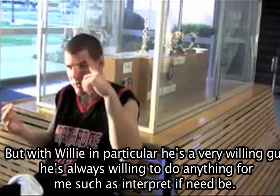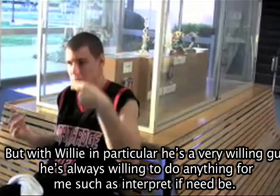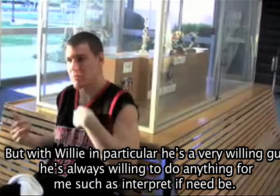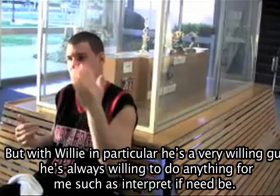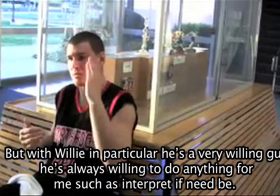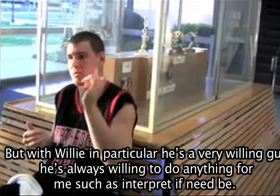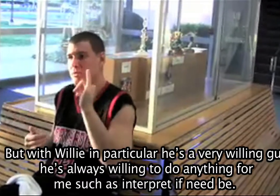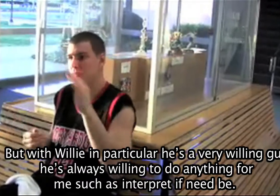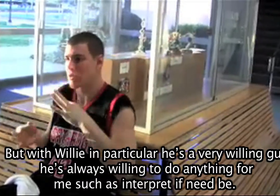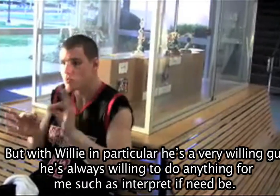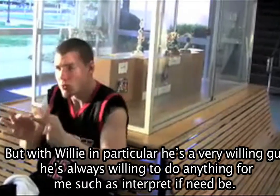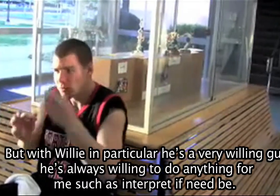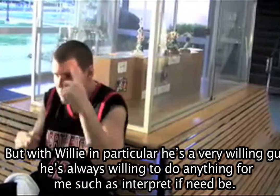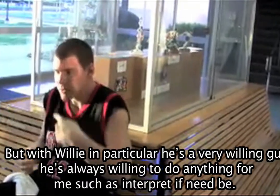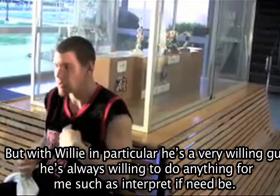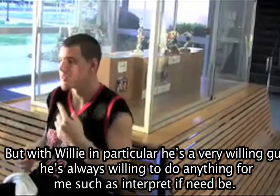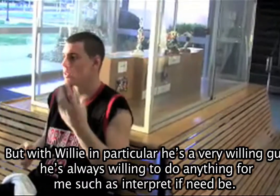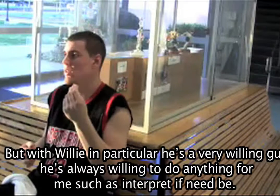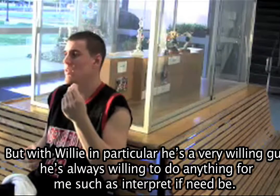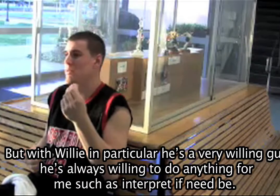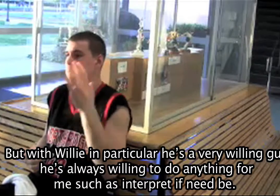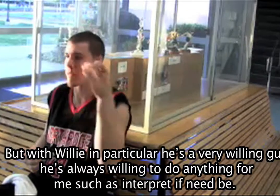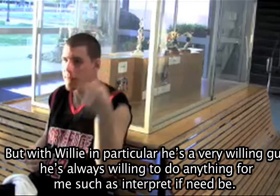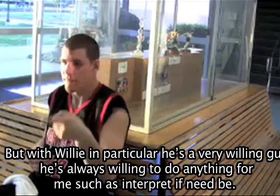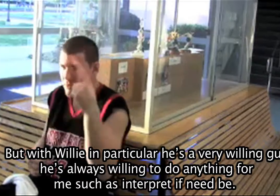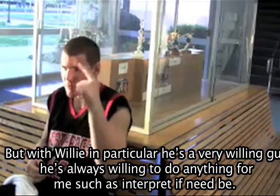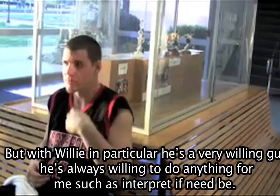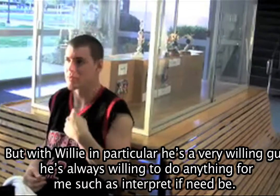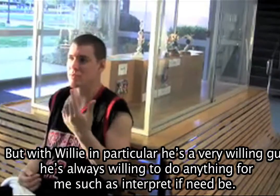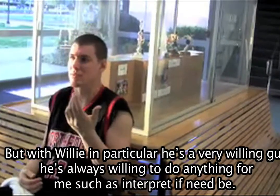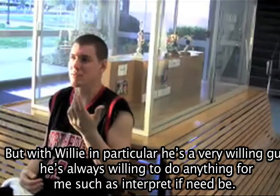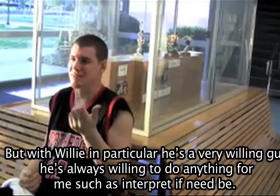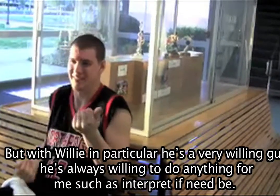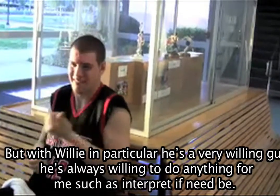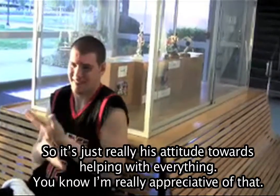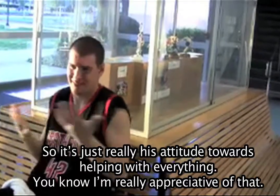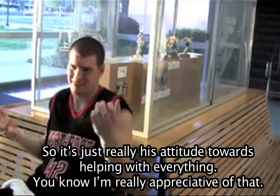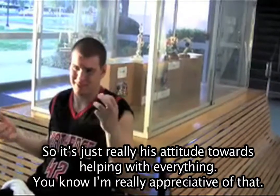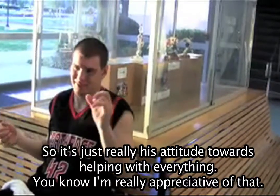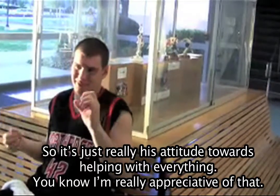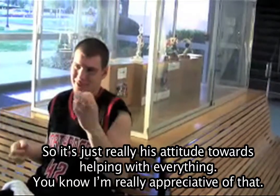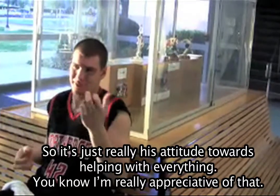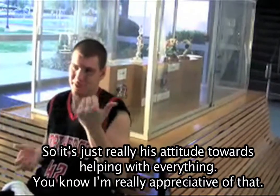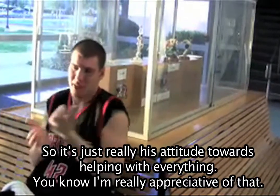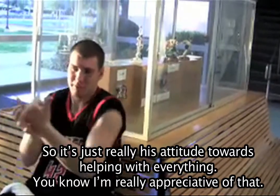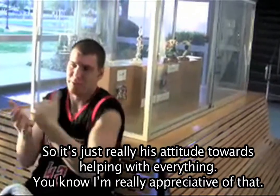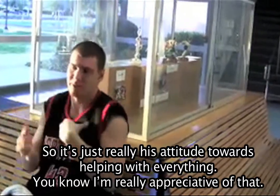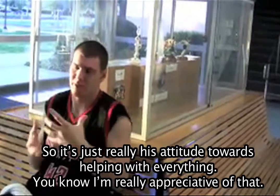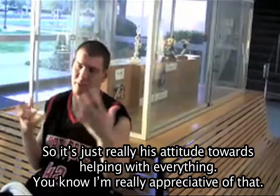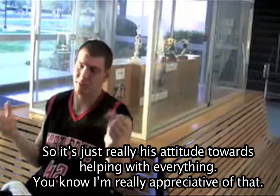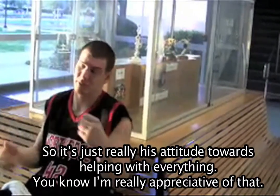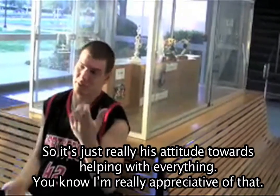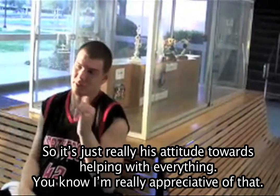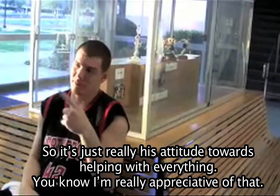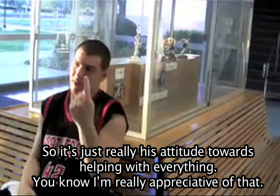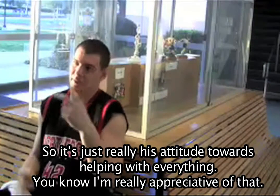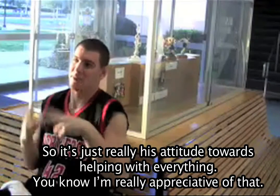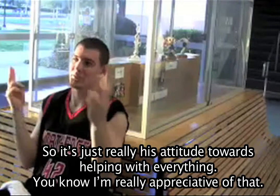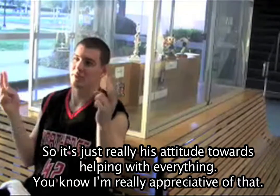he's a very willing guy, he's always willing to do anything for me, such as interpret, maybe, so just really, with his